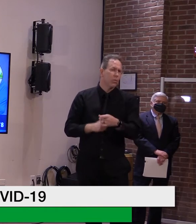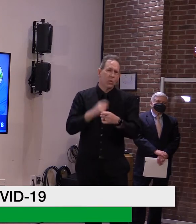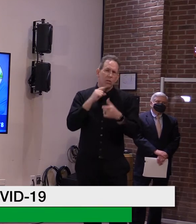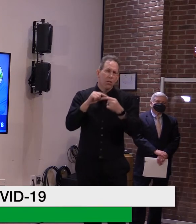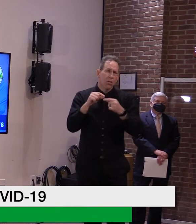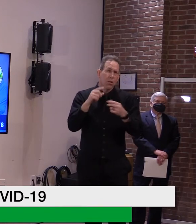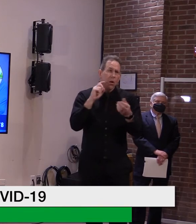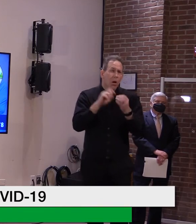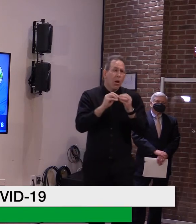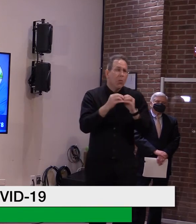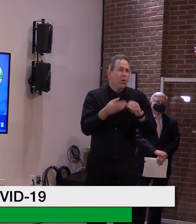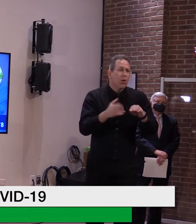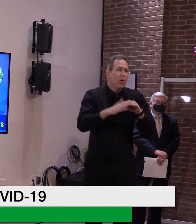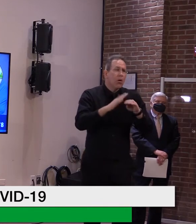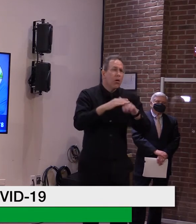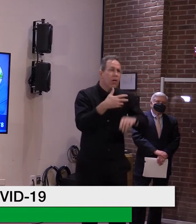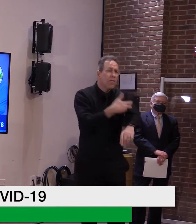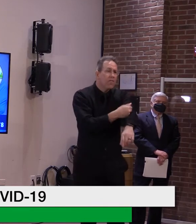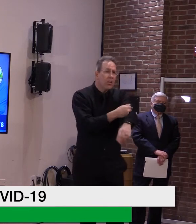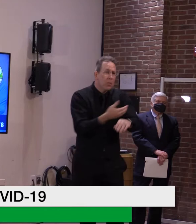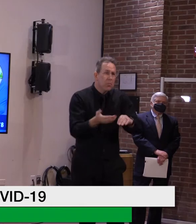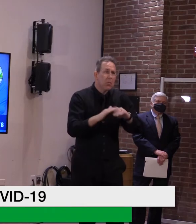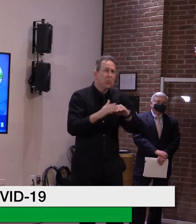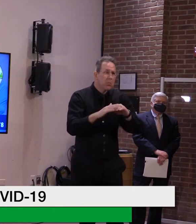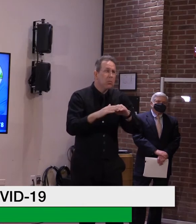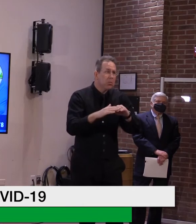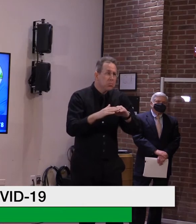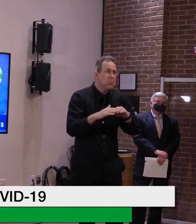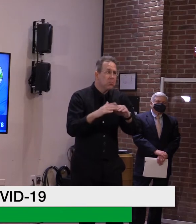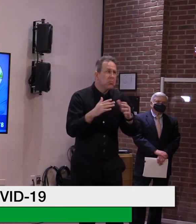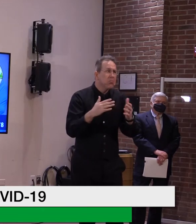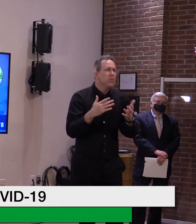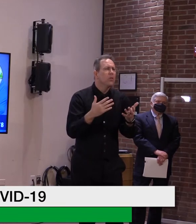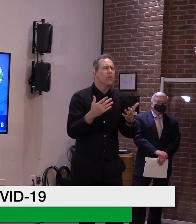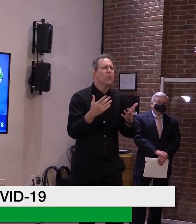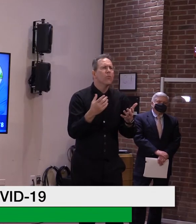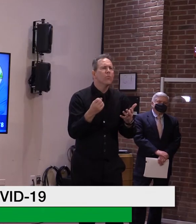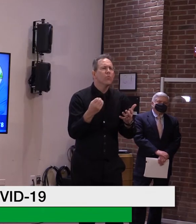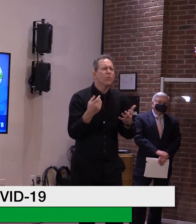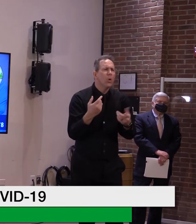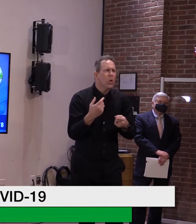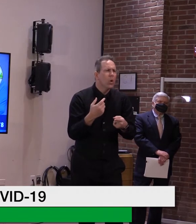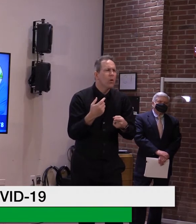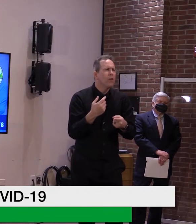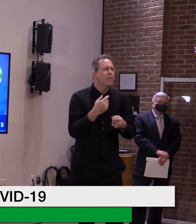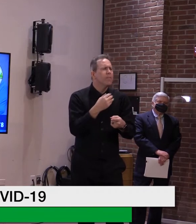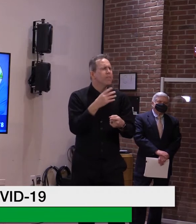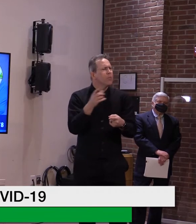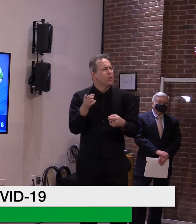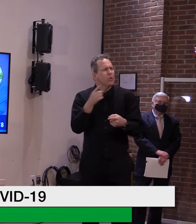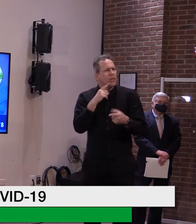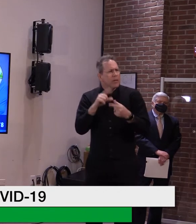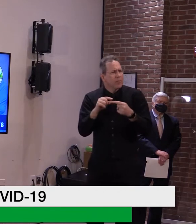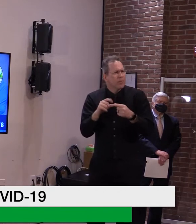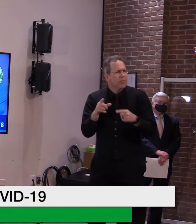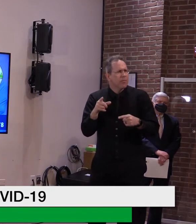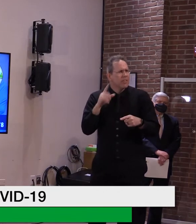for her monitoring underlying conditions, it's been a little slower than the state of hope.